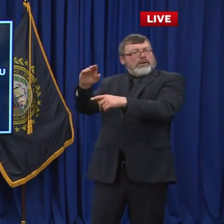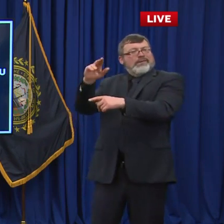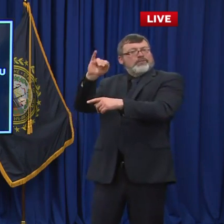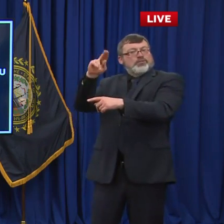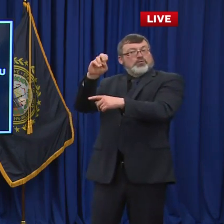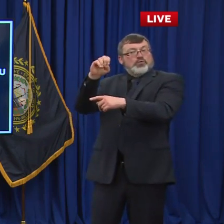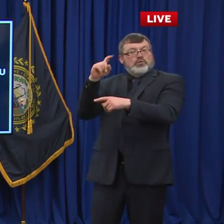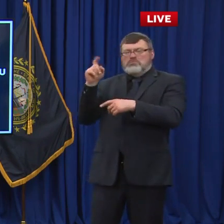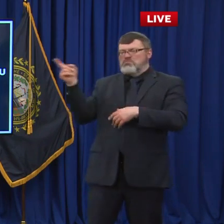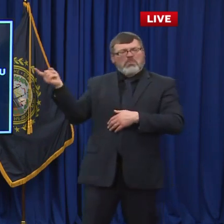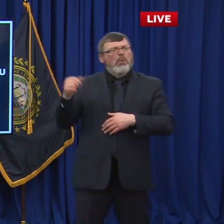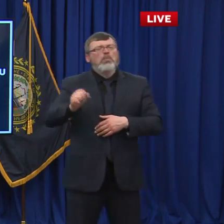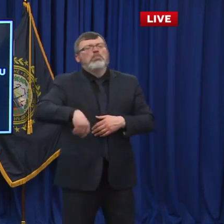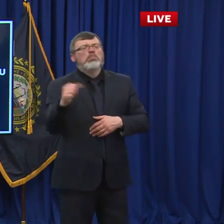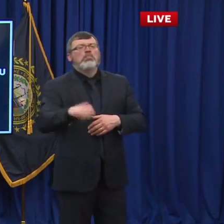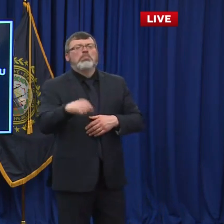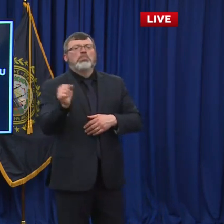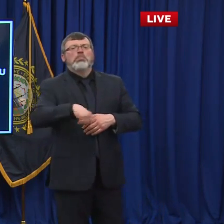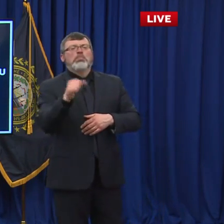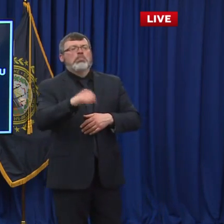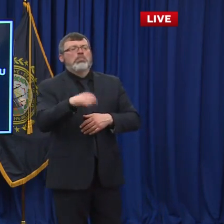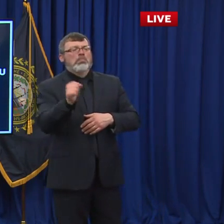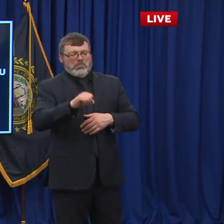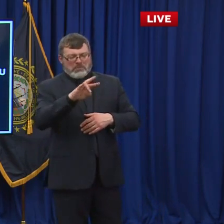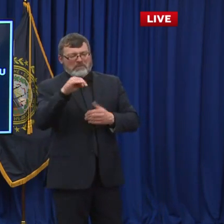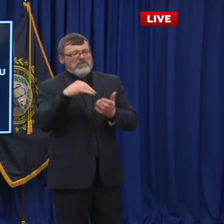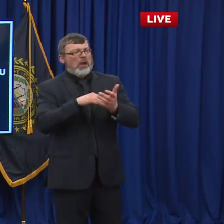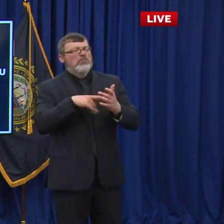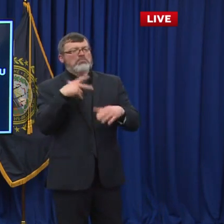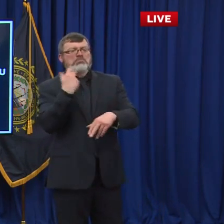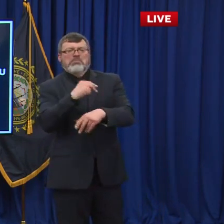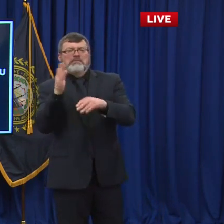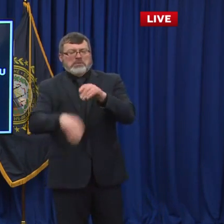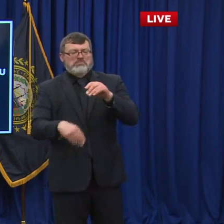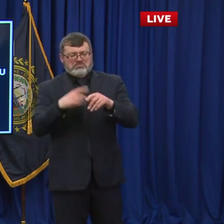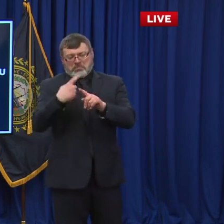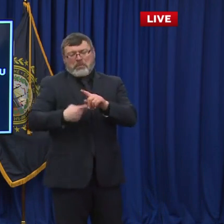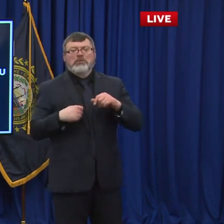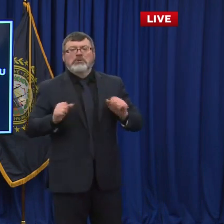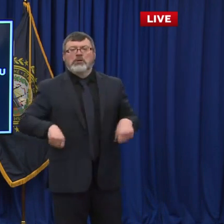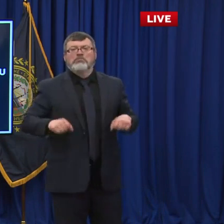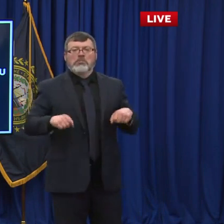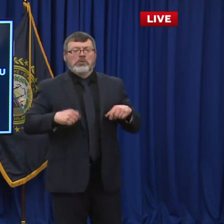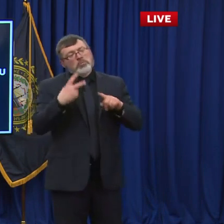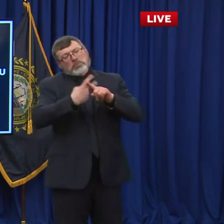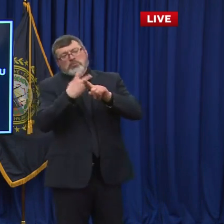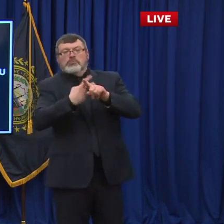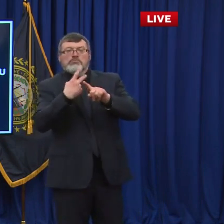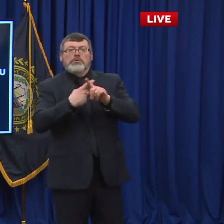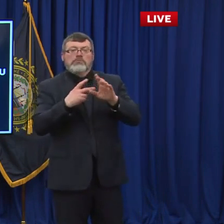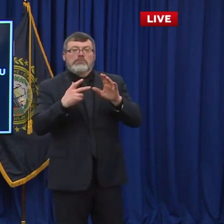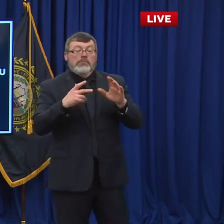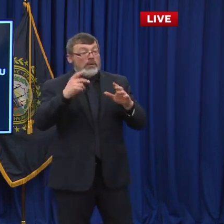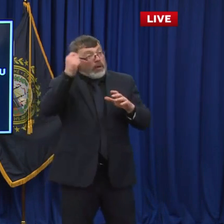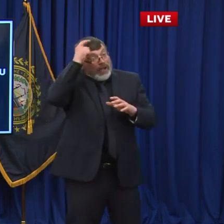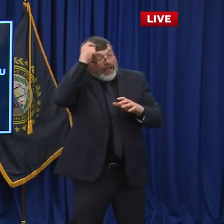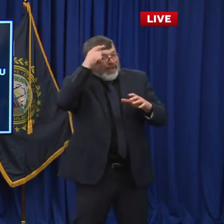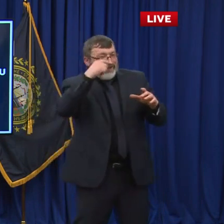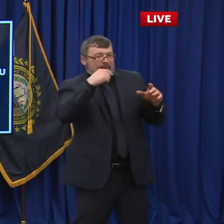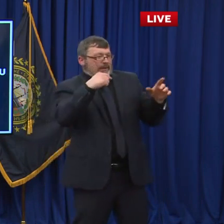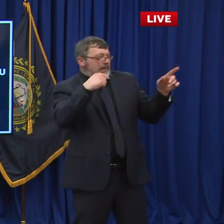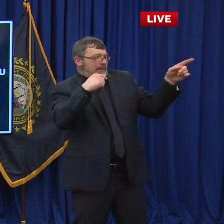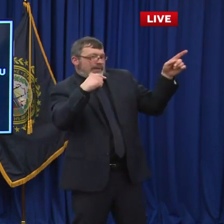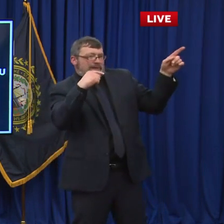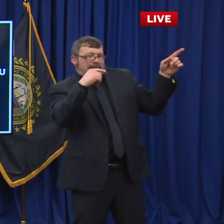to early May time frame. But yeah, given the amount of vaccine we're getting, the amount of first doses we get on any given week, it's now